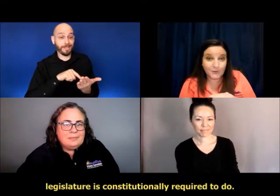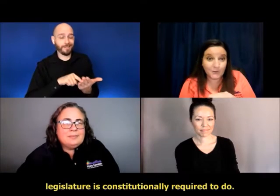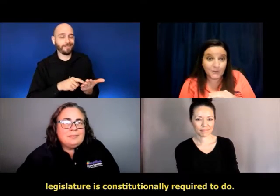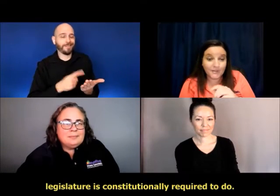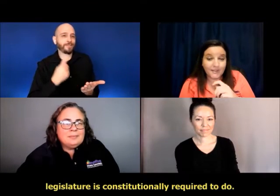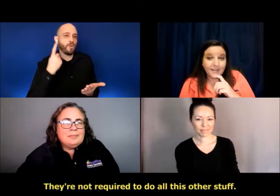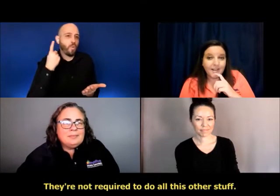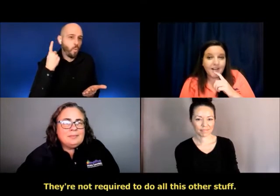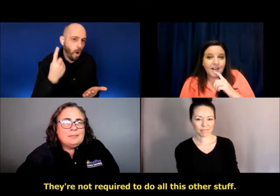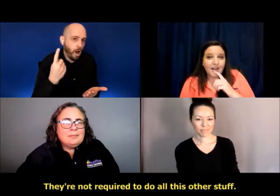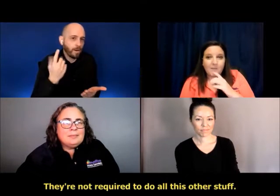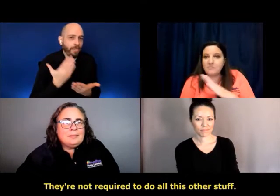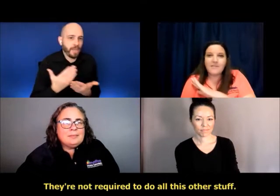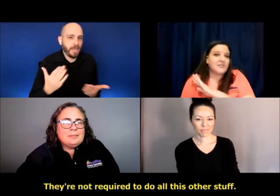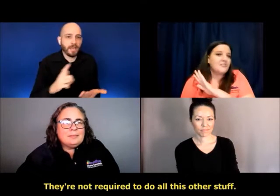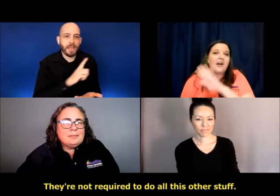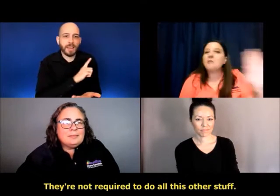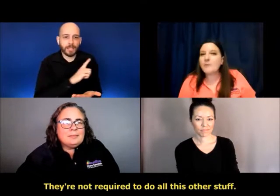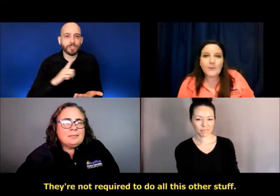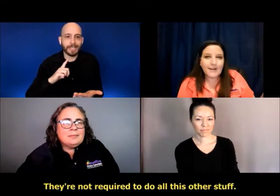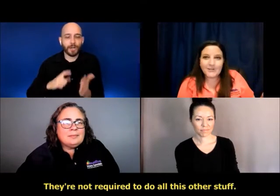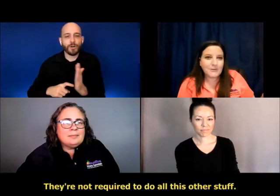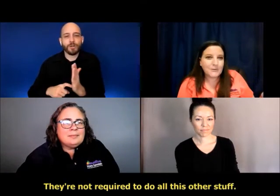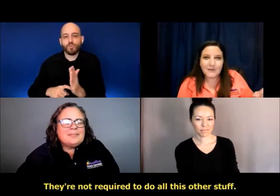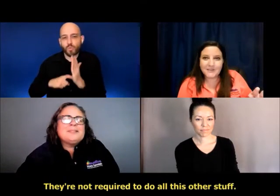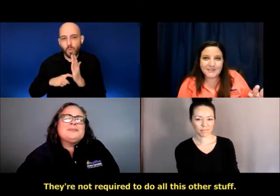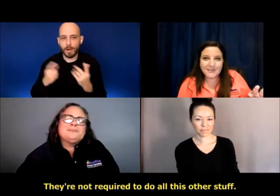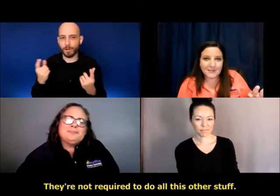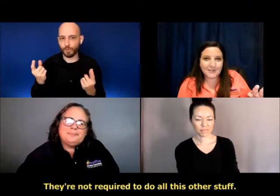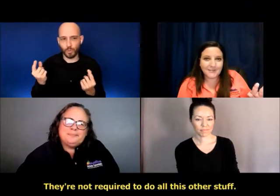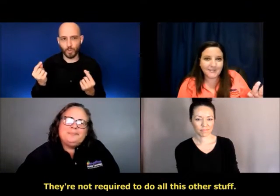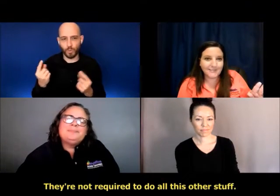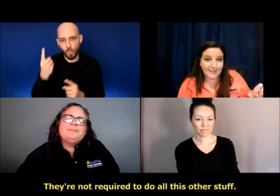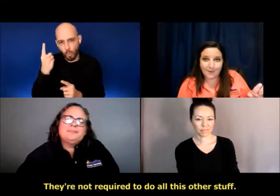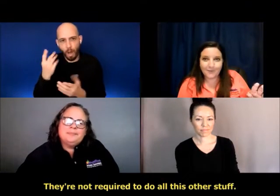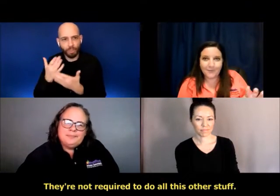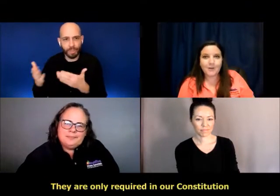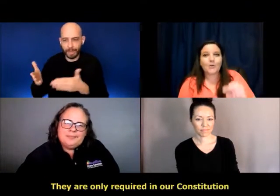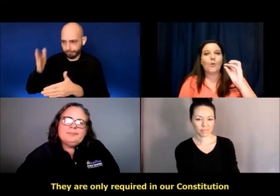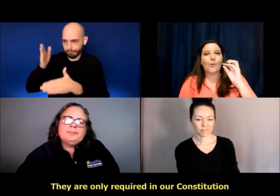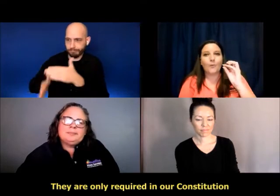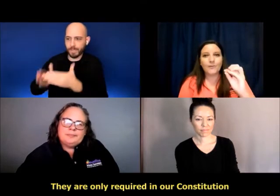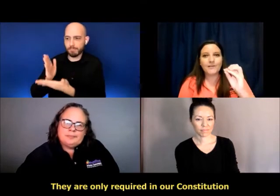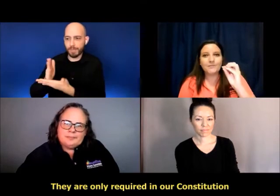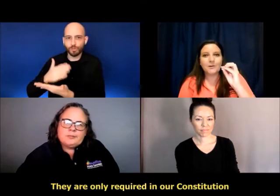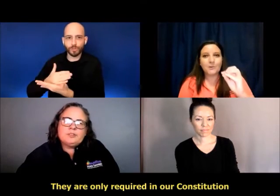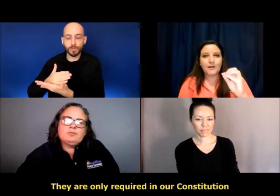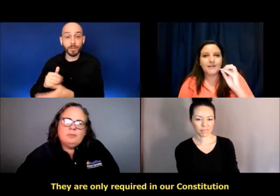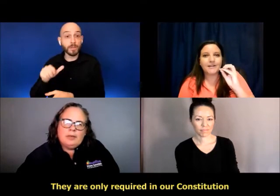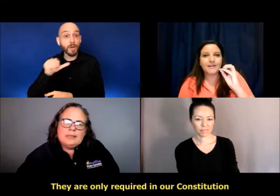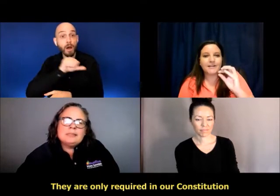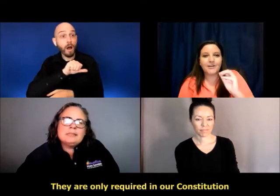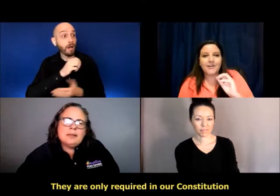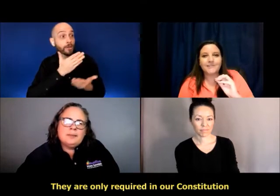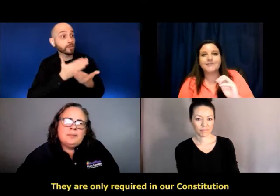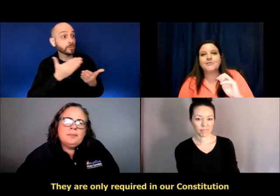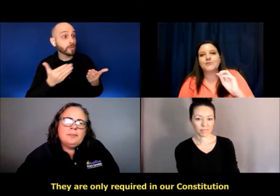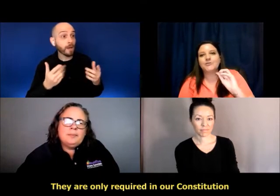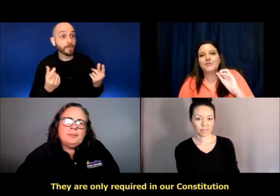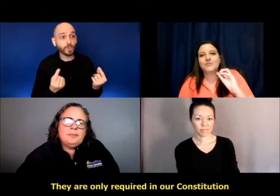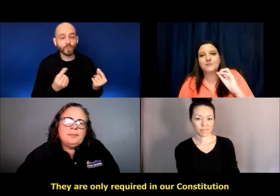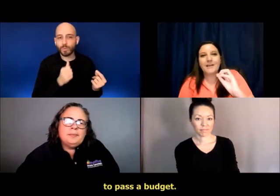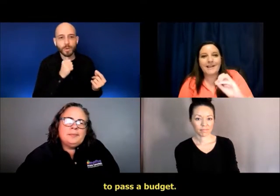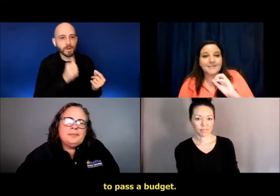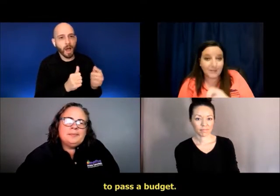required to do. They are not required to do all this other stuff. They are only required in our